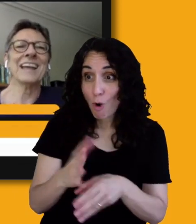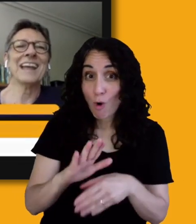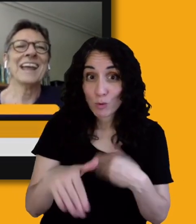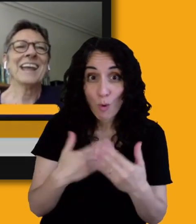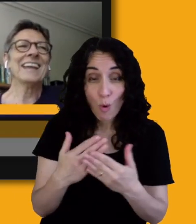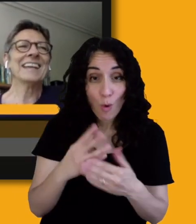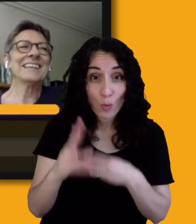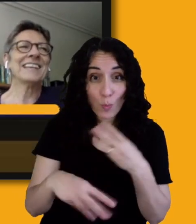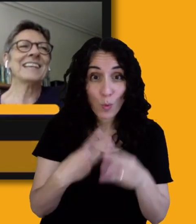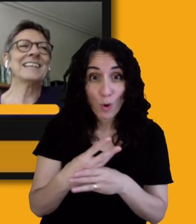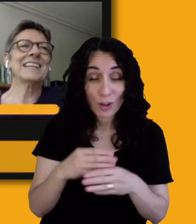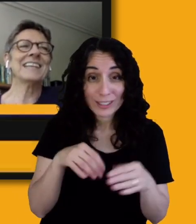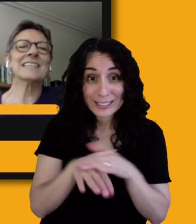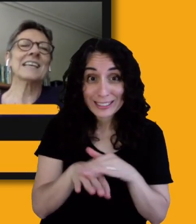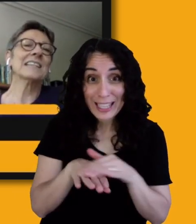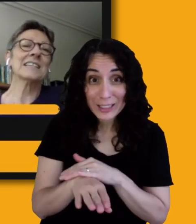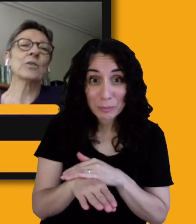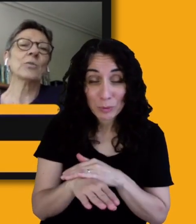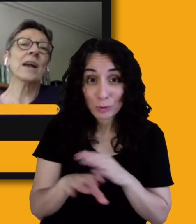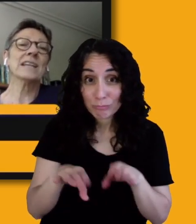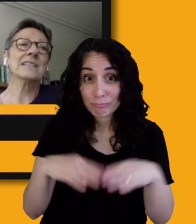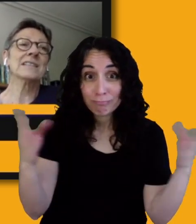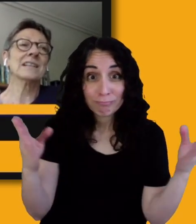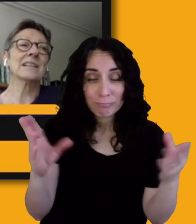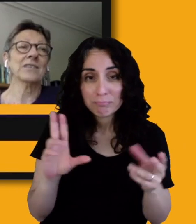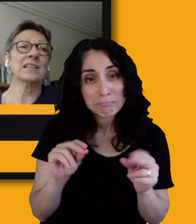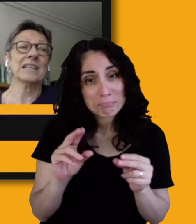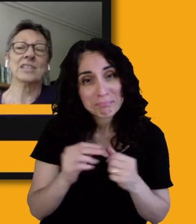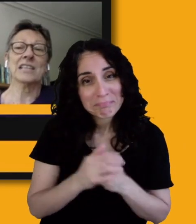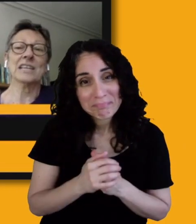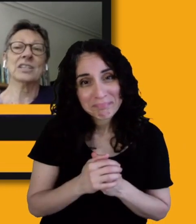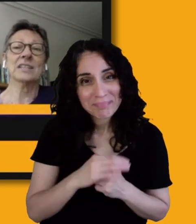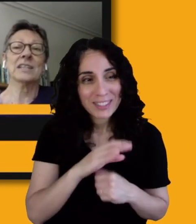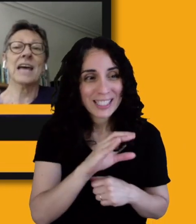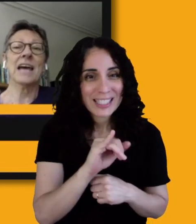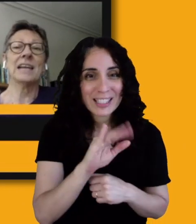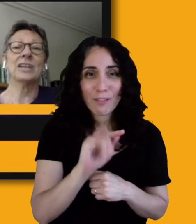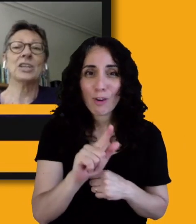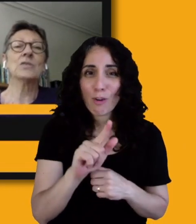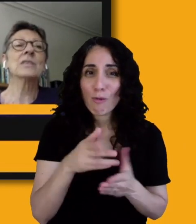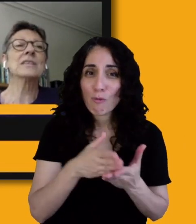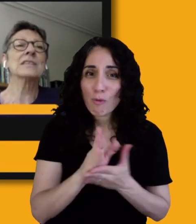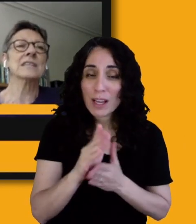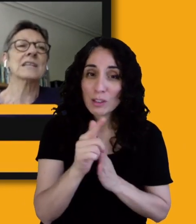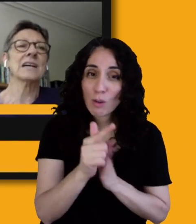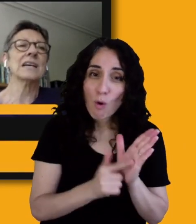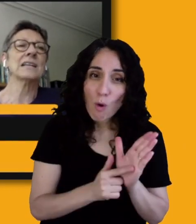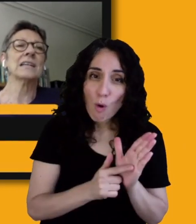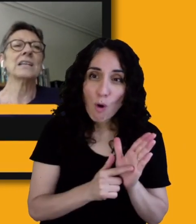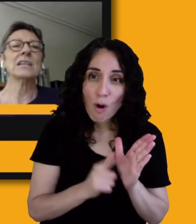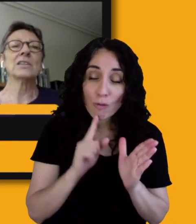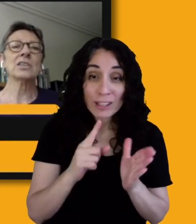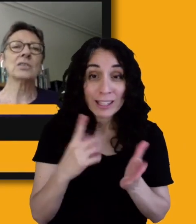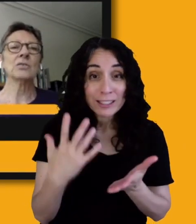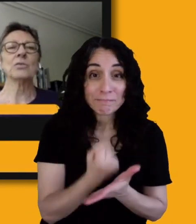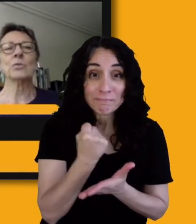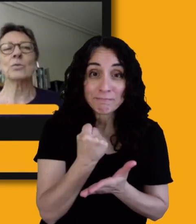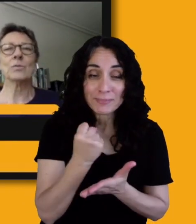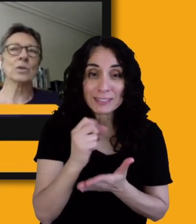It, it is a civil rights legislation that uses design to reduce